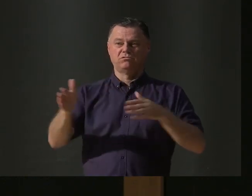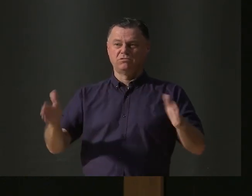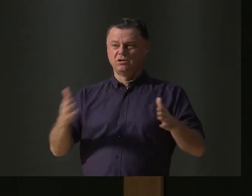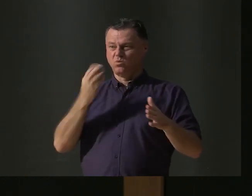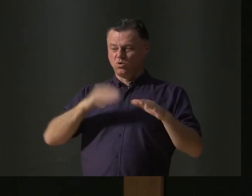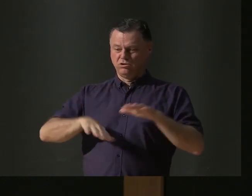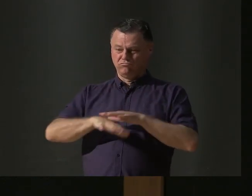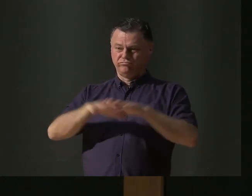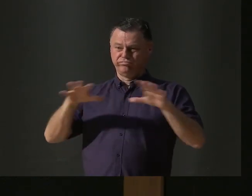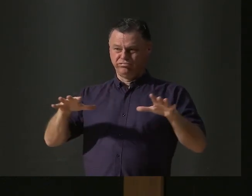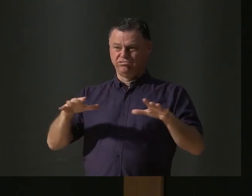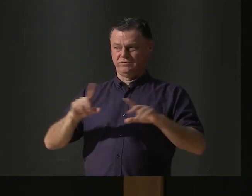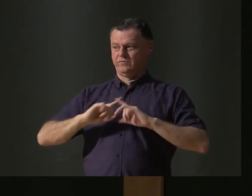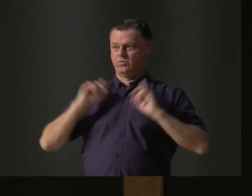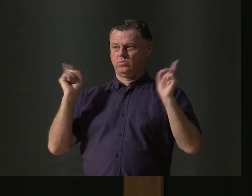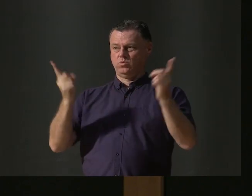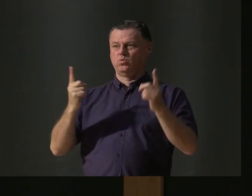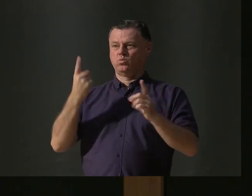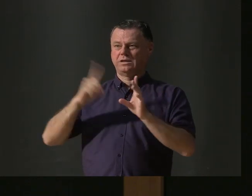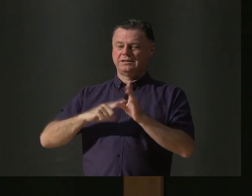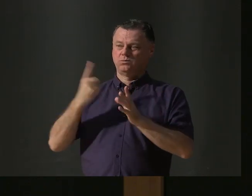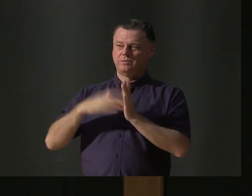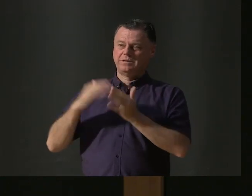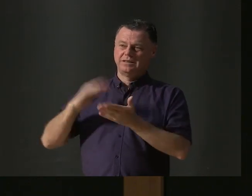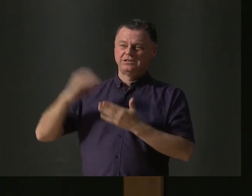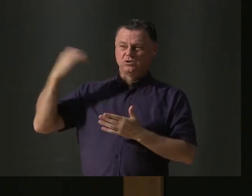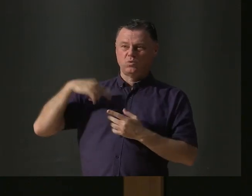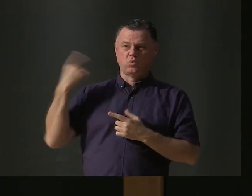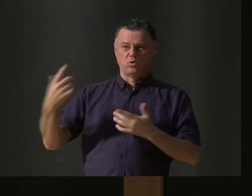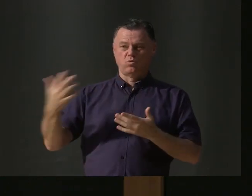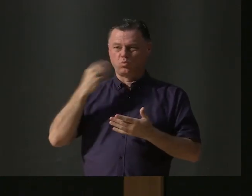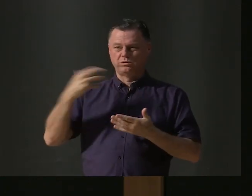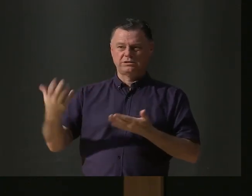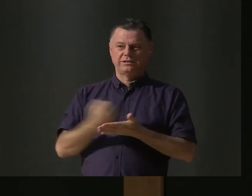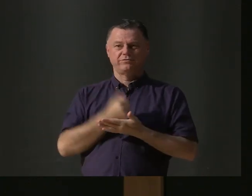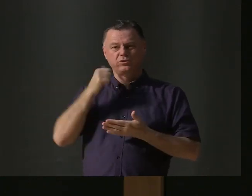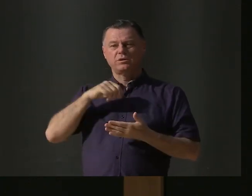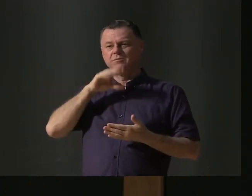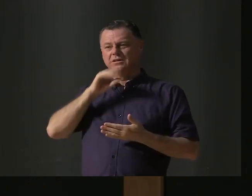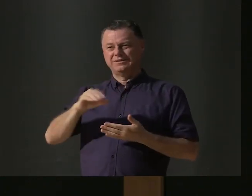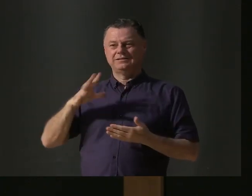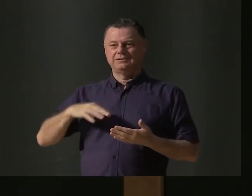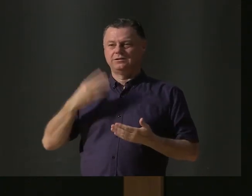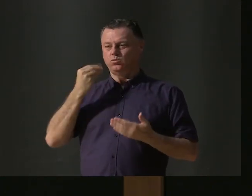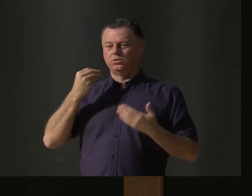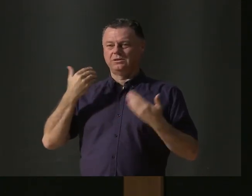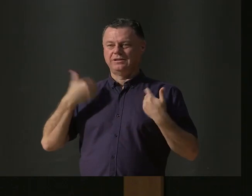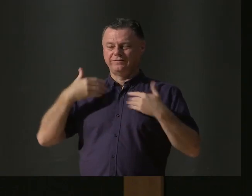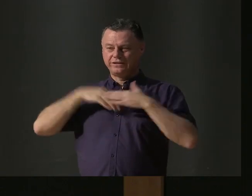And especially for the platypus. They highly depend upon water to survive. They feed, mate and move within water.